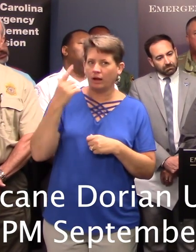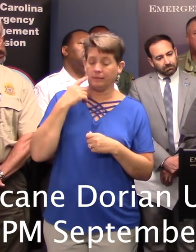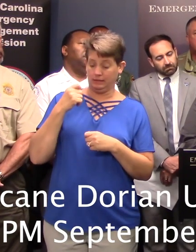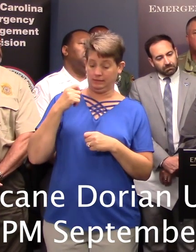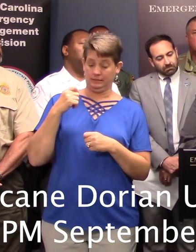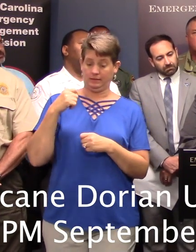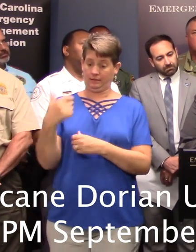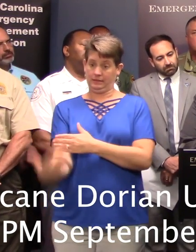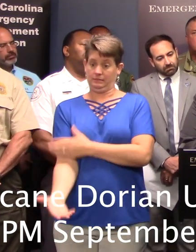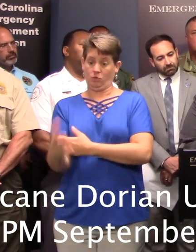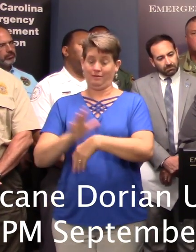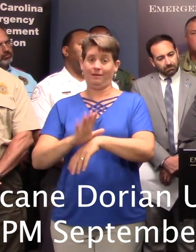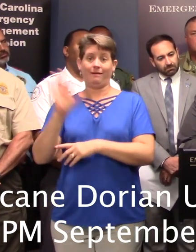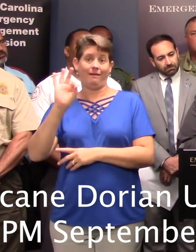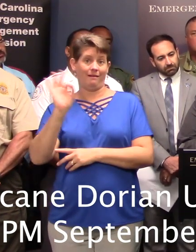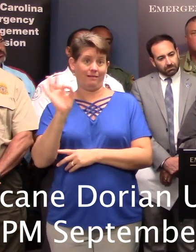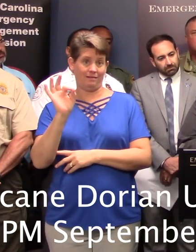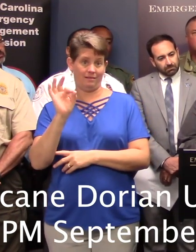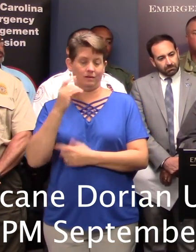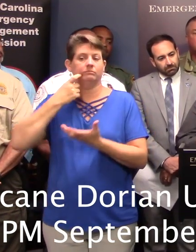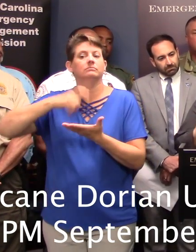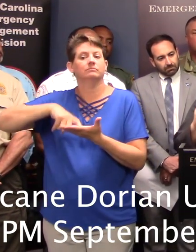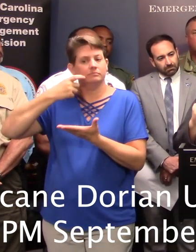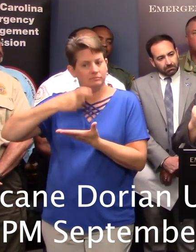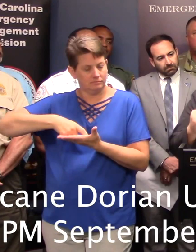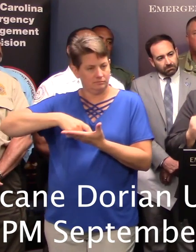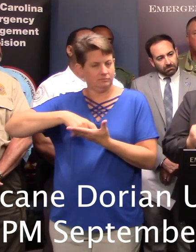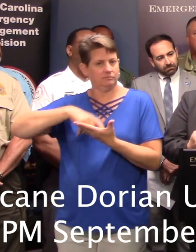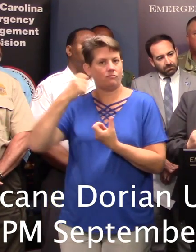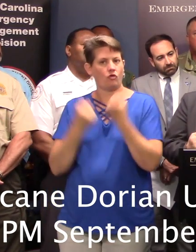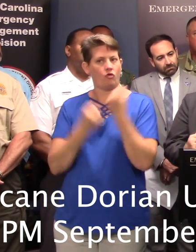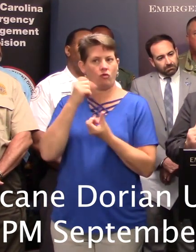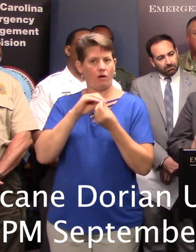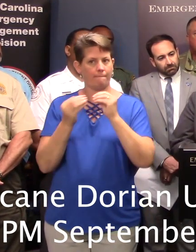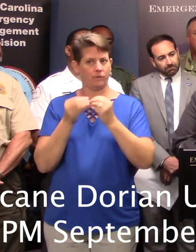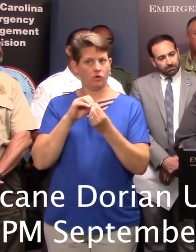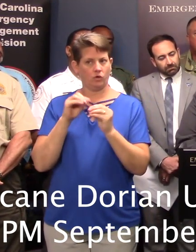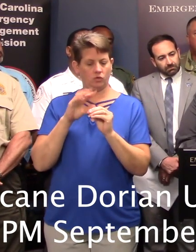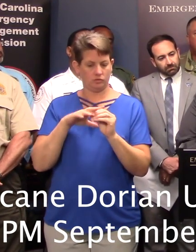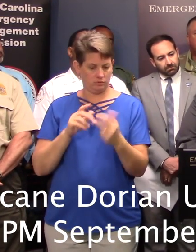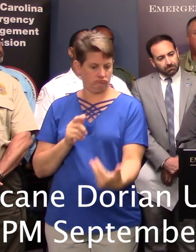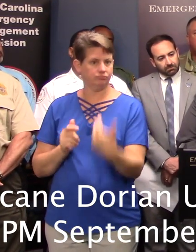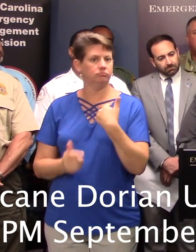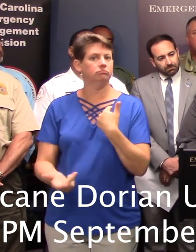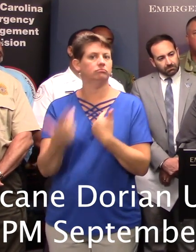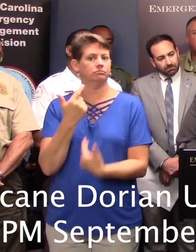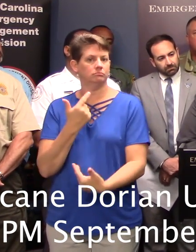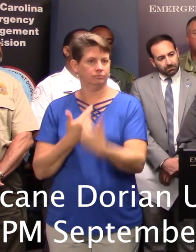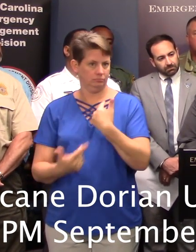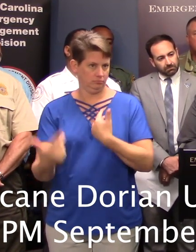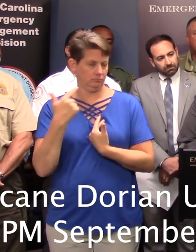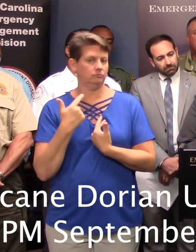o'clock this morning, we once again began to see an increase in traffic moving westbound on I-26, including the